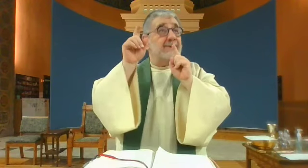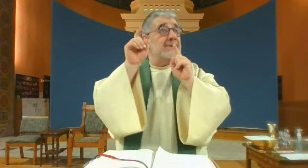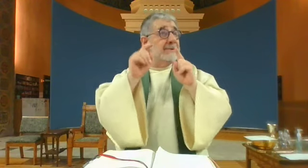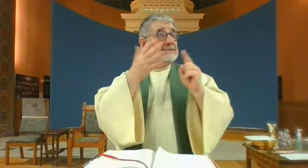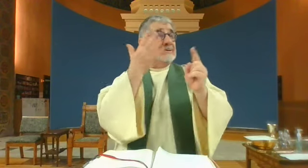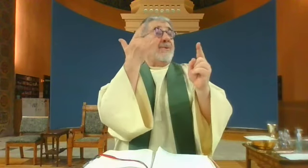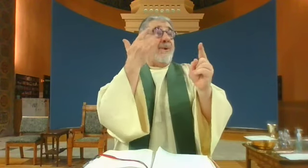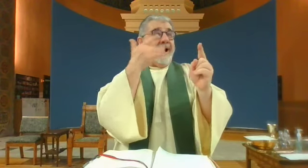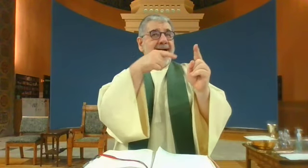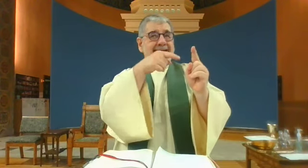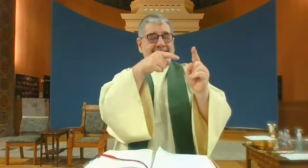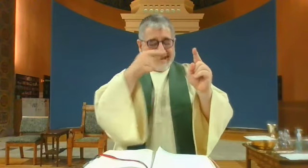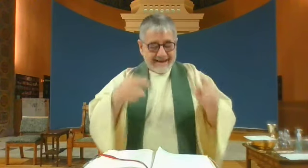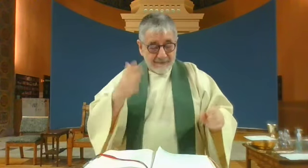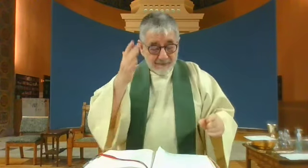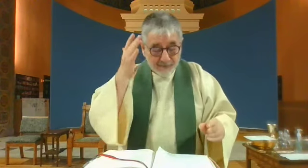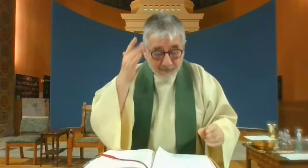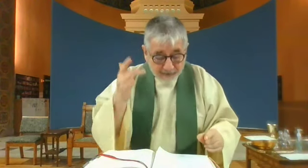The better question is why.